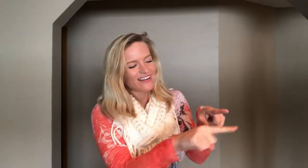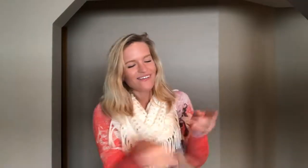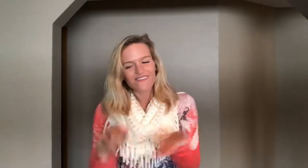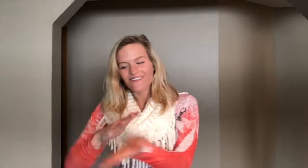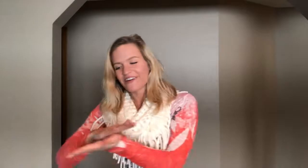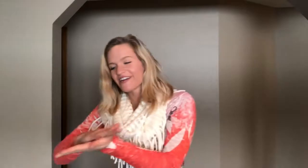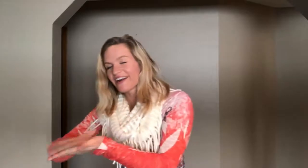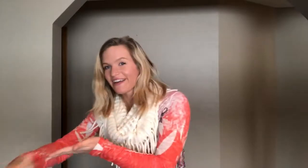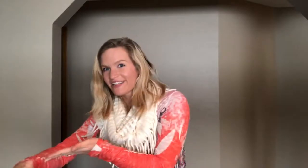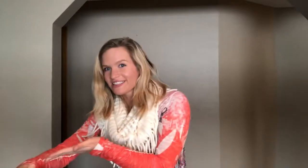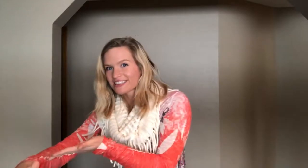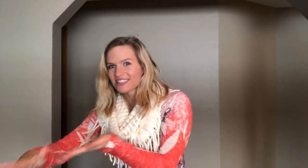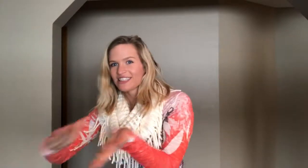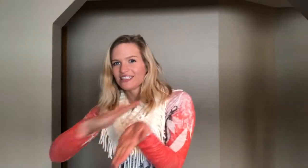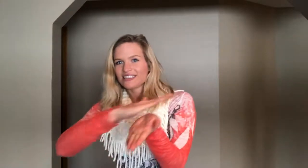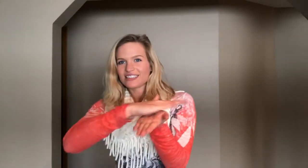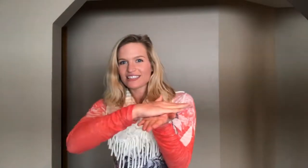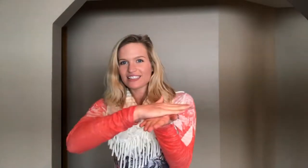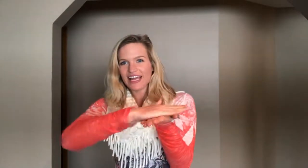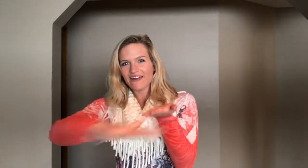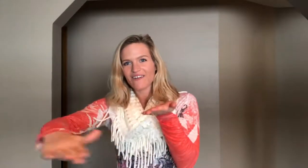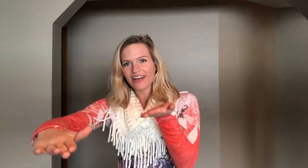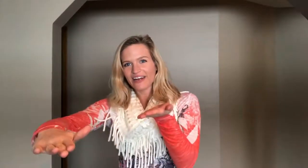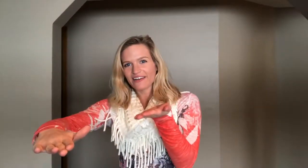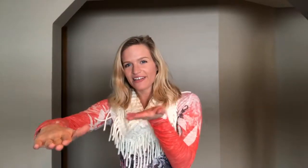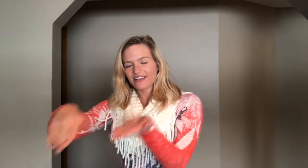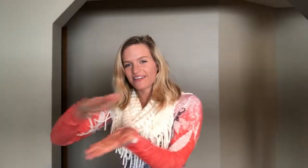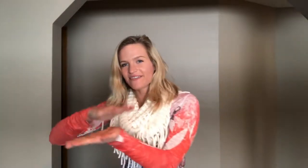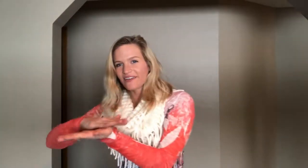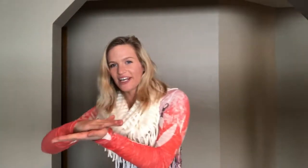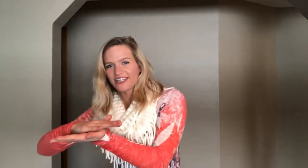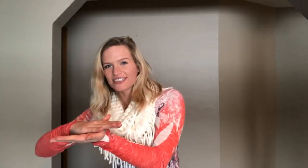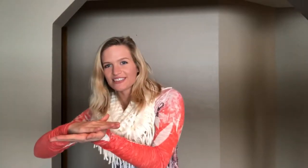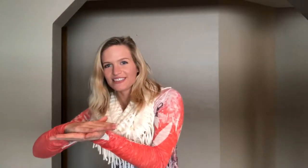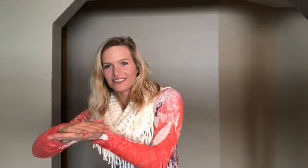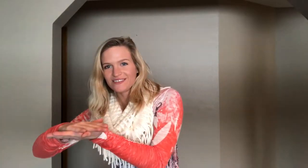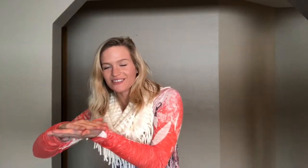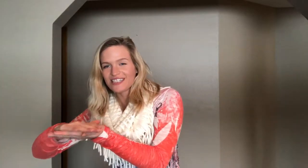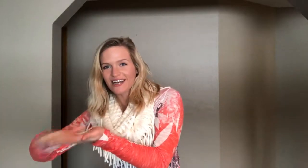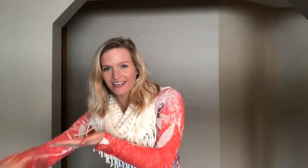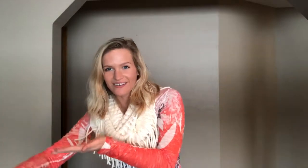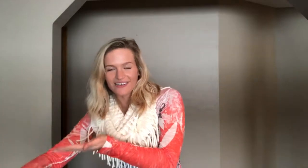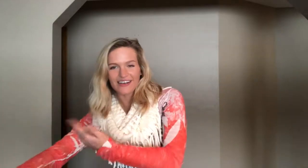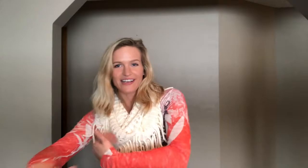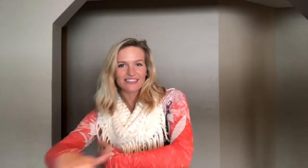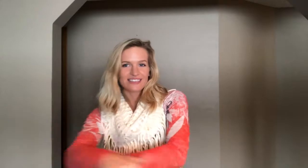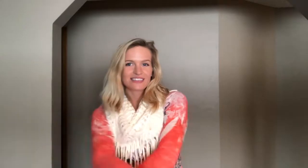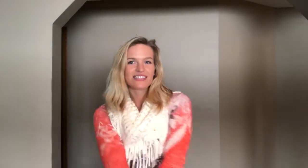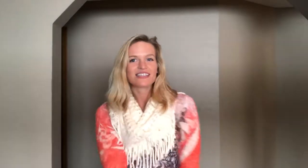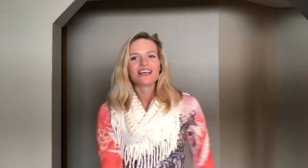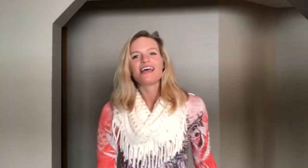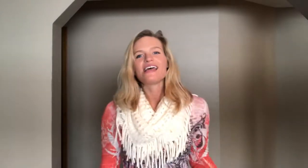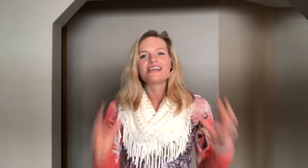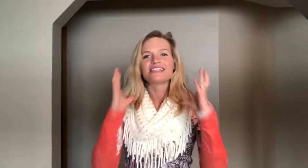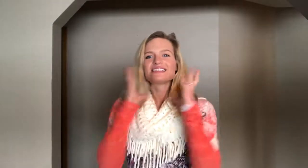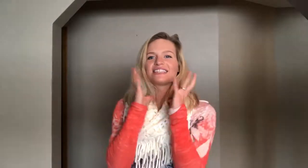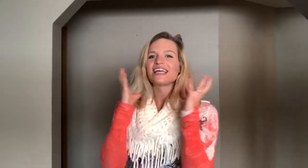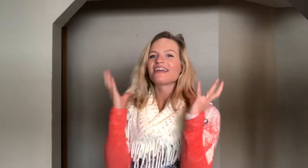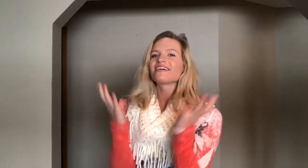or nice. Just slide one hand on the other for nice. Who's naughty or nice. Santa